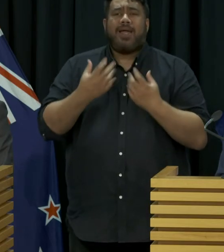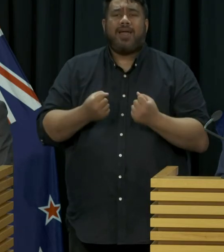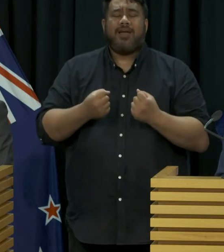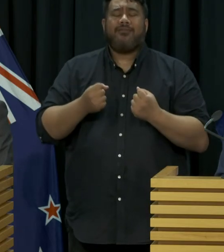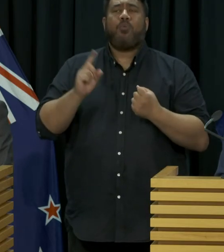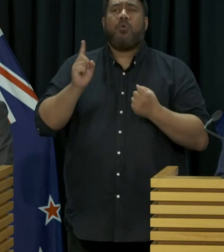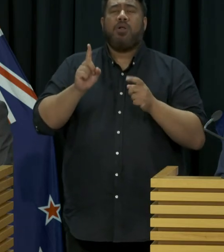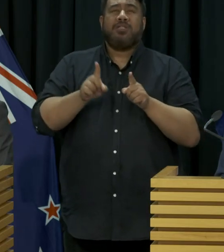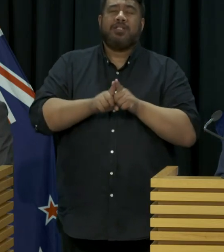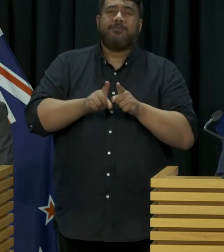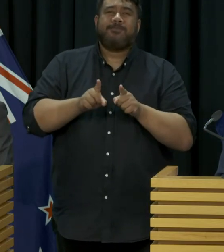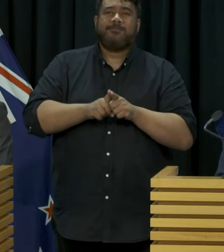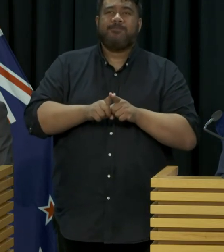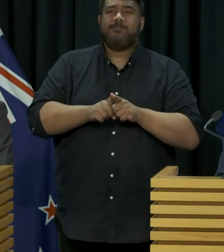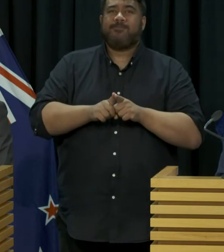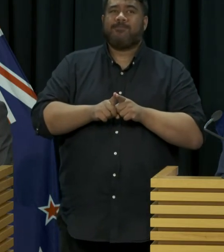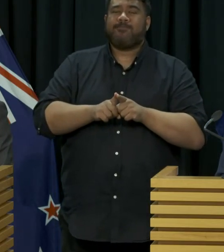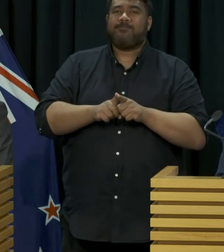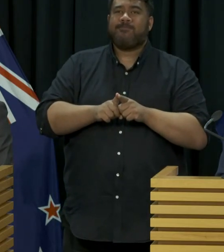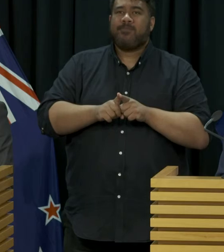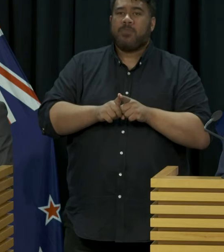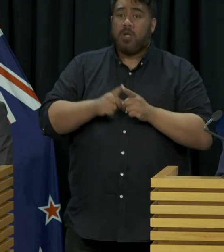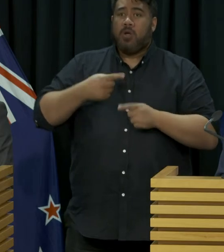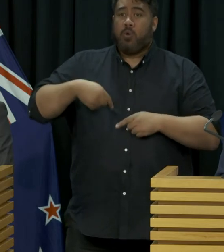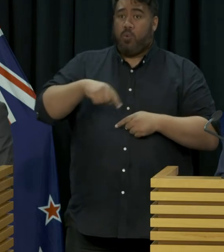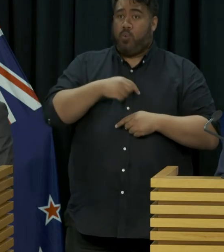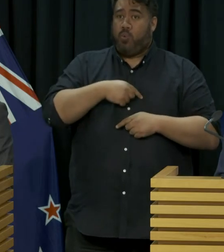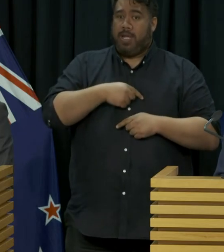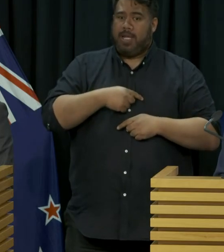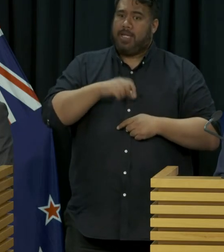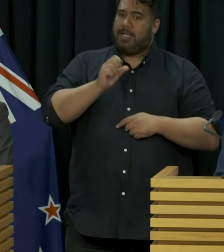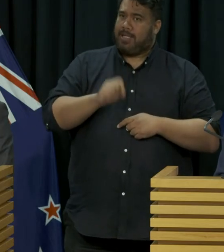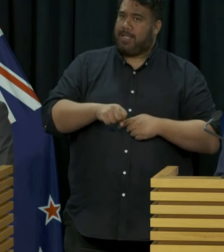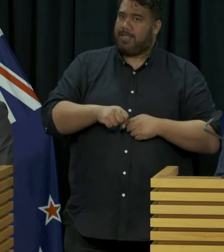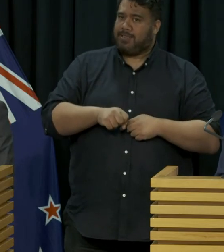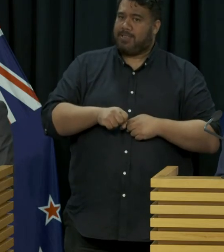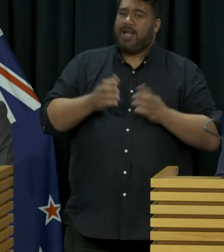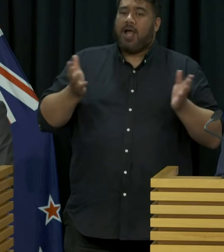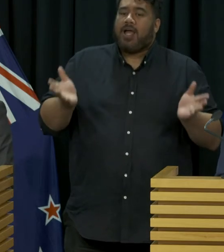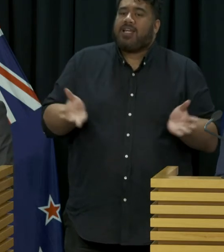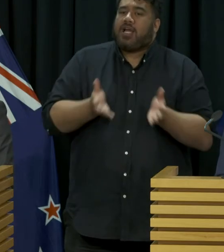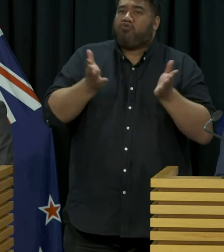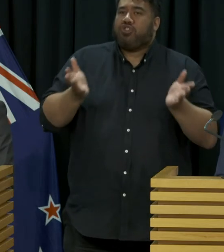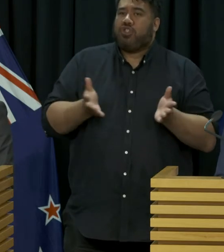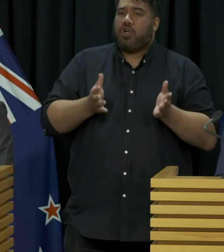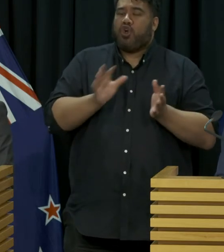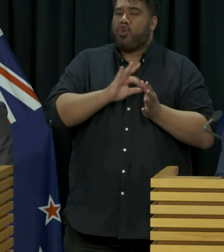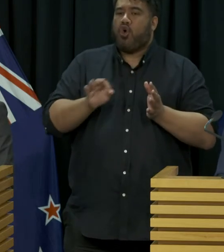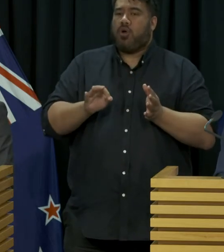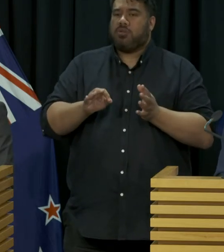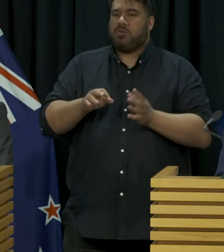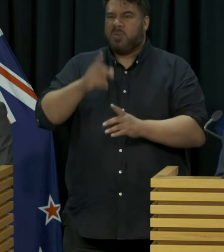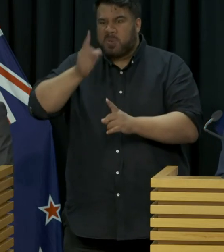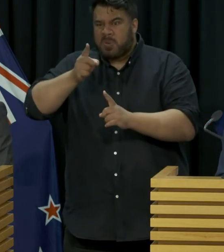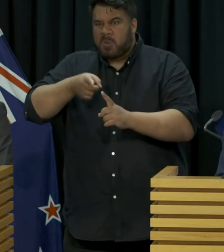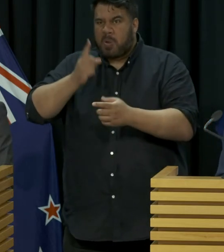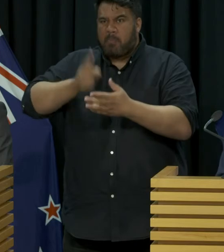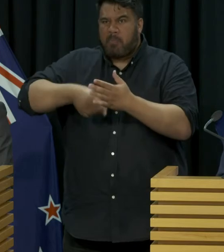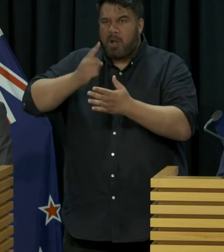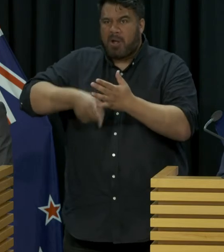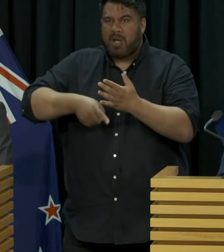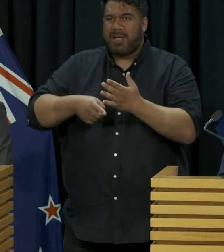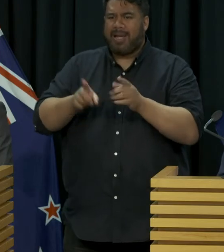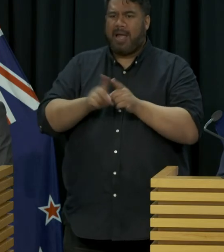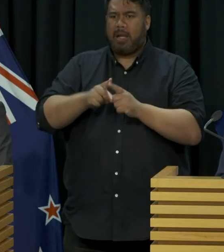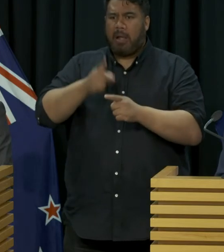been successful is that we've taken an encouraging approach rather than a punitive one. The last thing we want to do is adopt